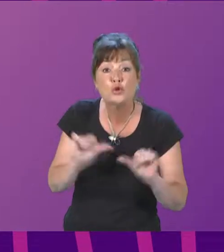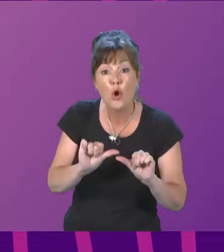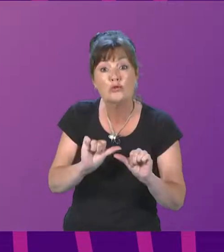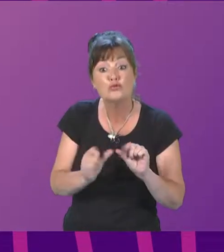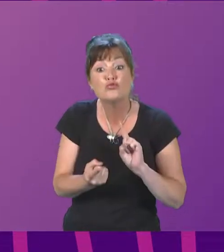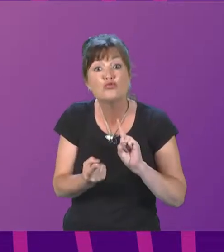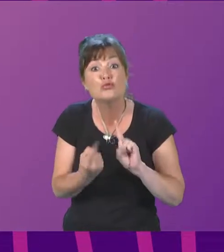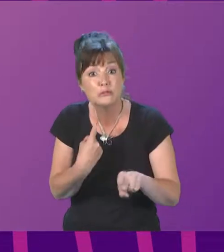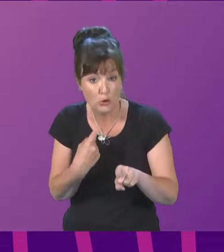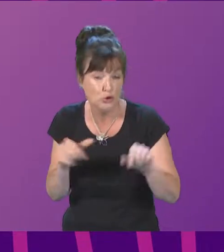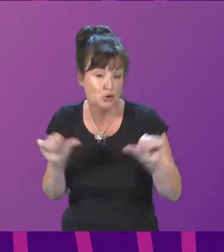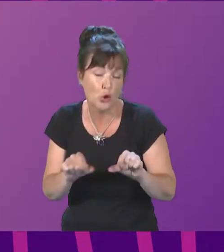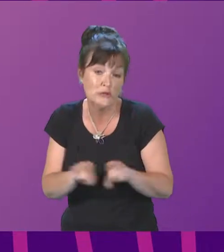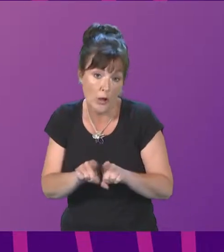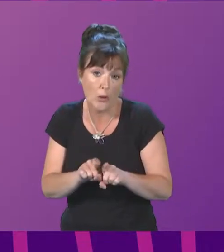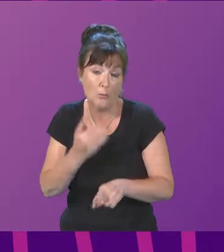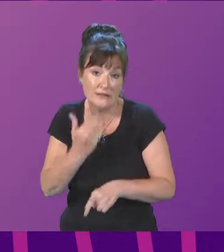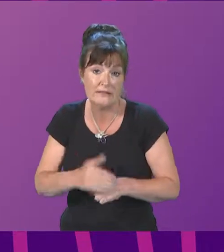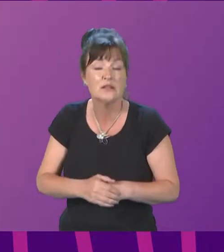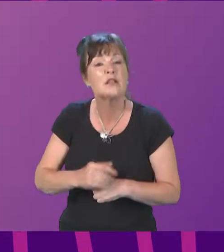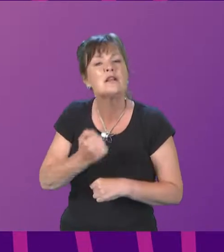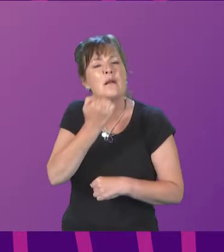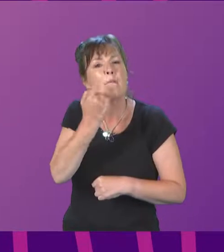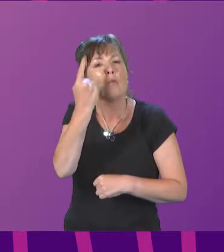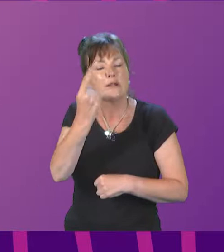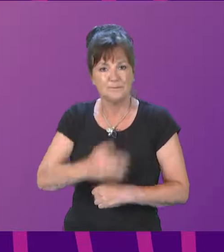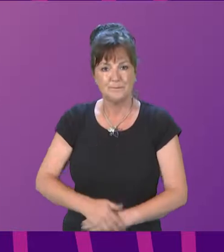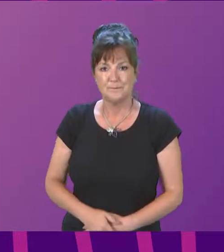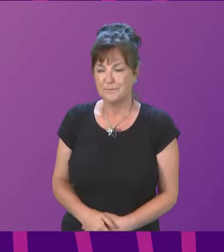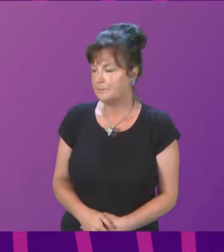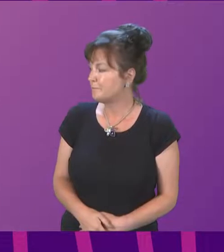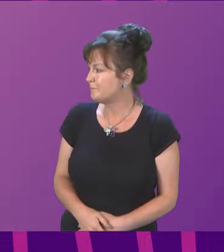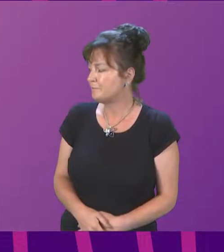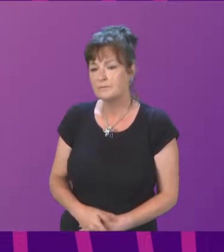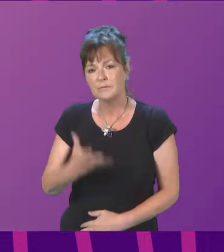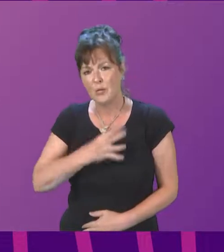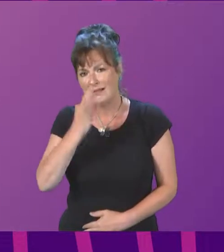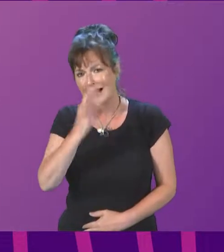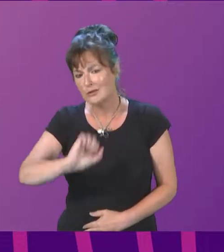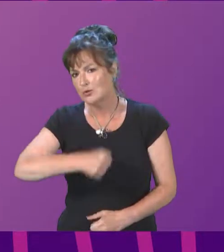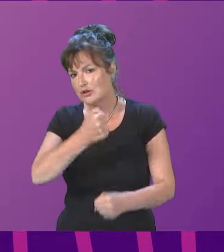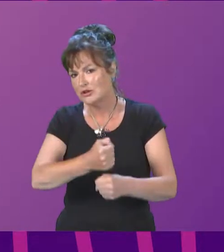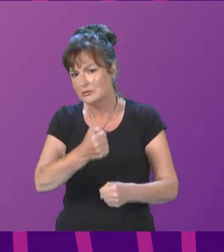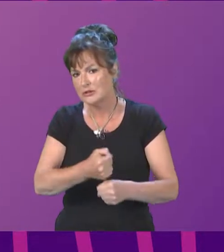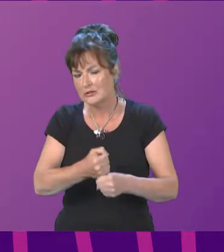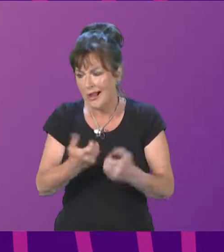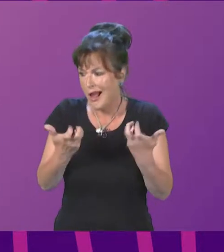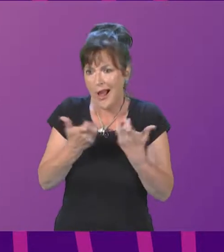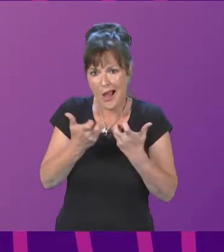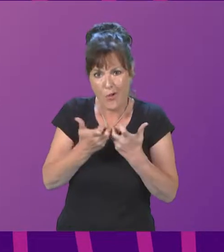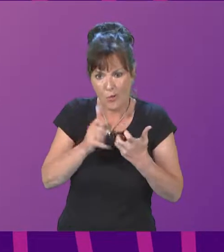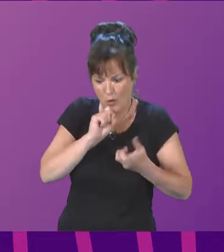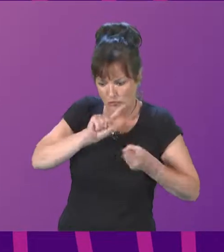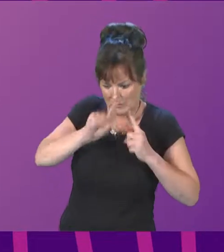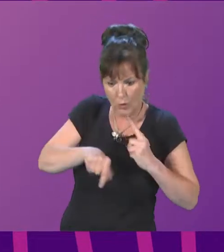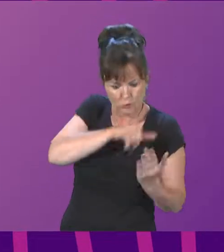be appreciated and at question number one I call Clare Baker. Thank you to ask the Scottish Government how it is responding to the report